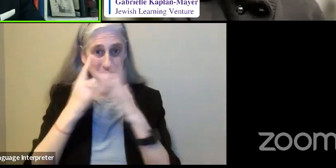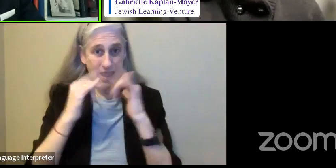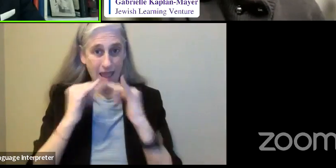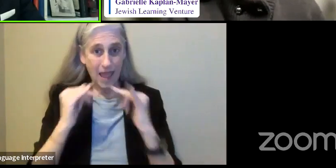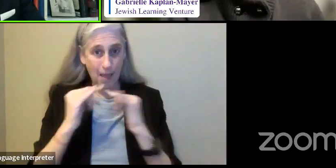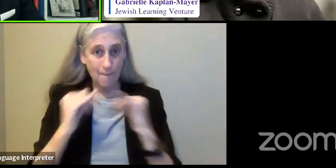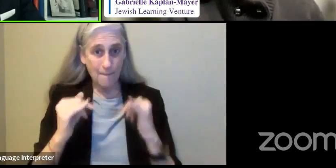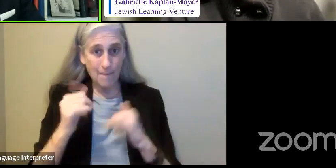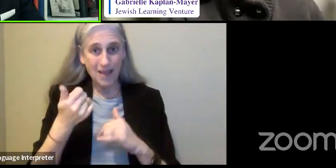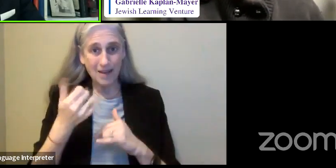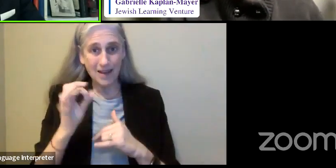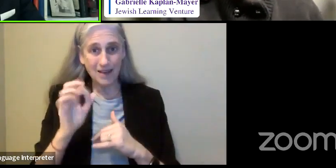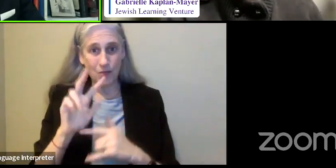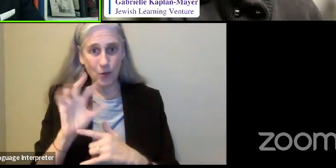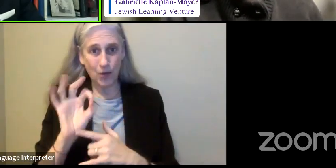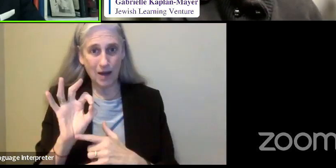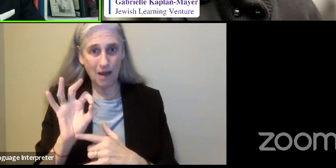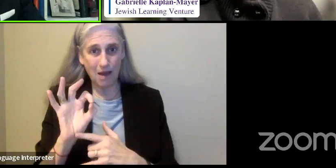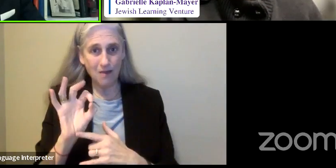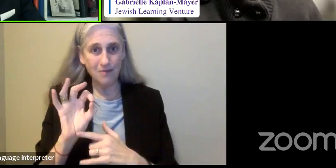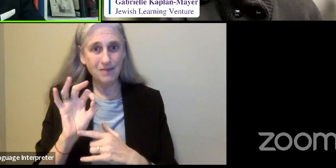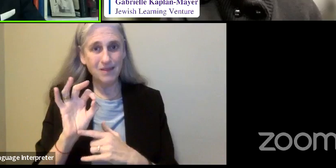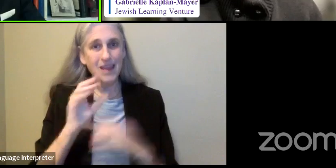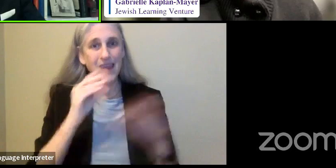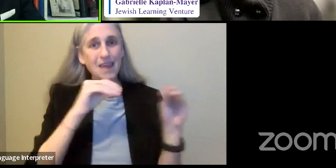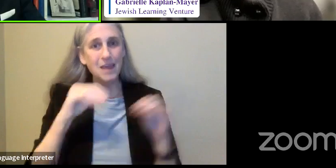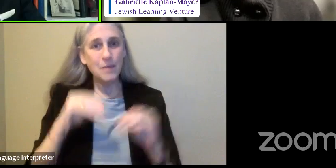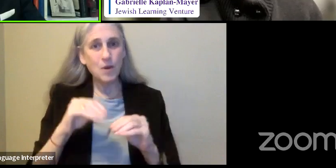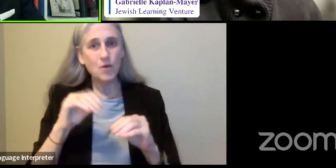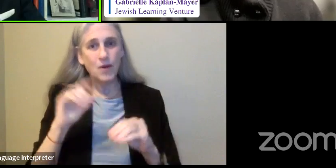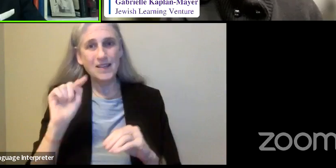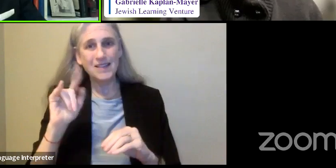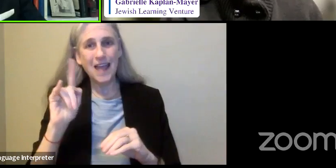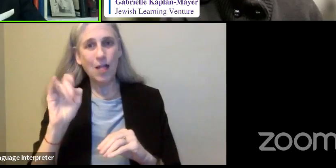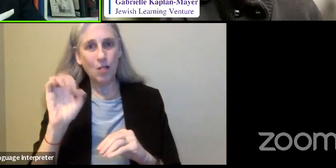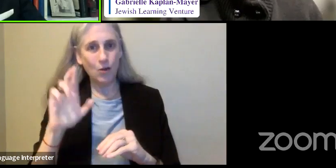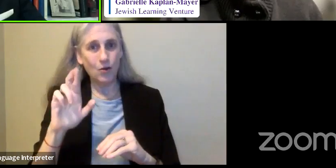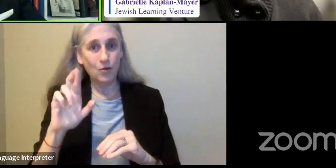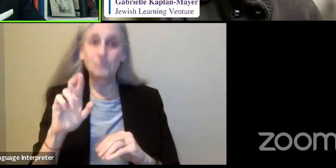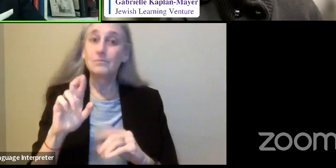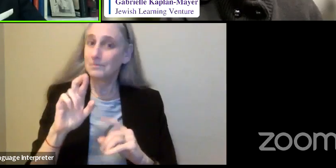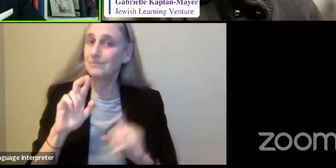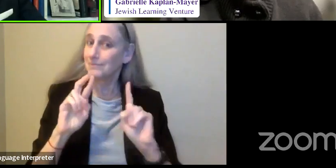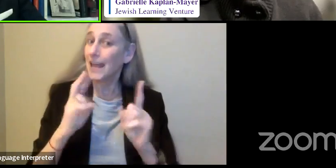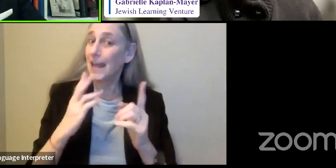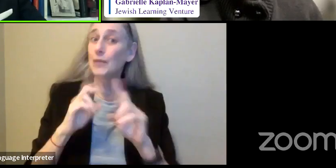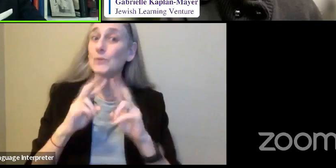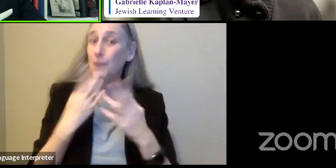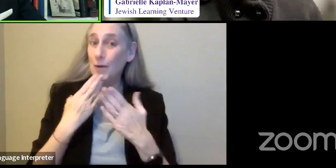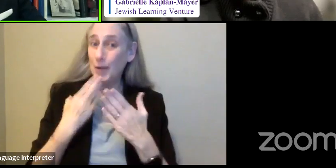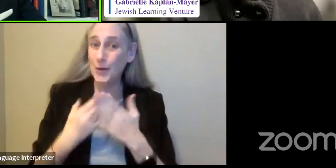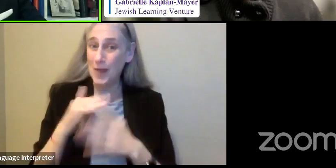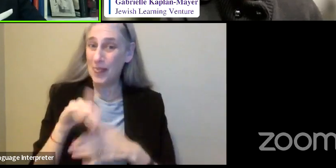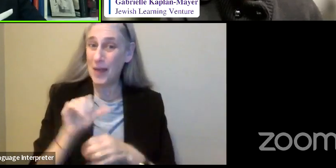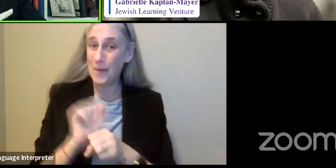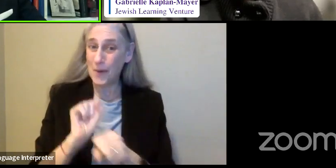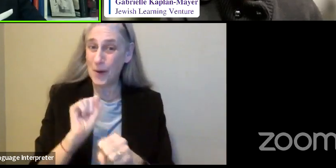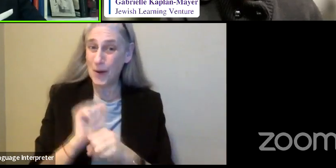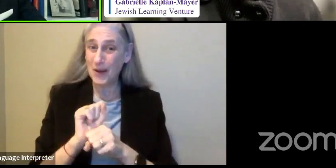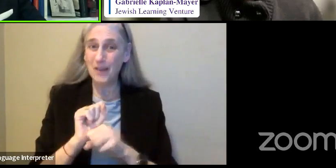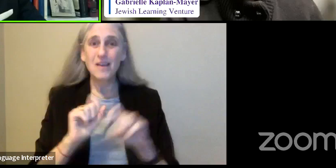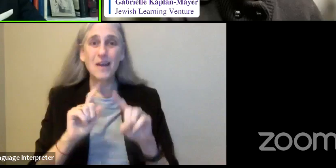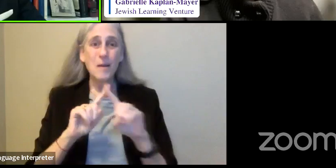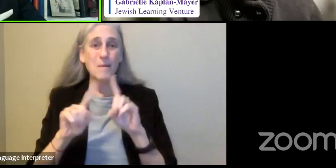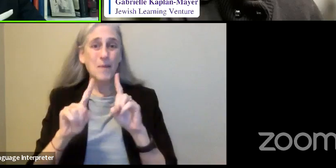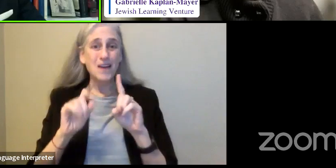He was an immigrant tailor, and I must say a very good one at that. But he didn't have too much